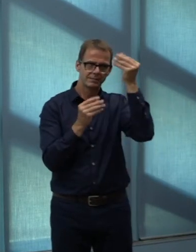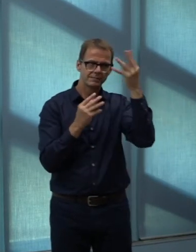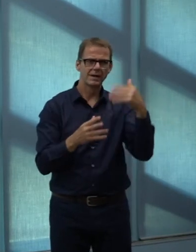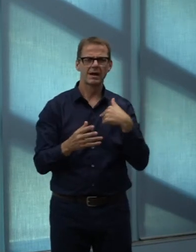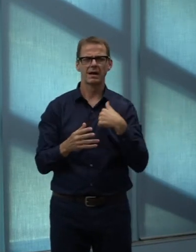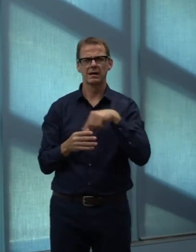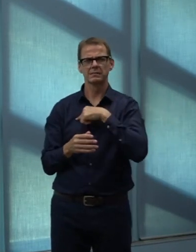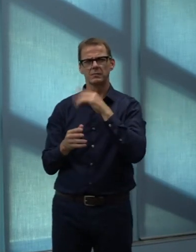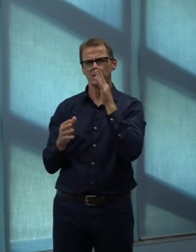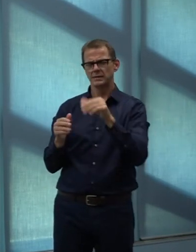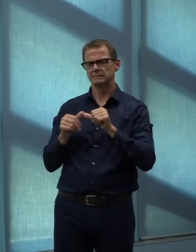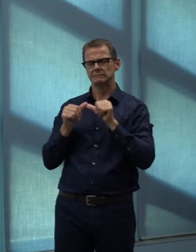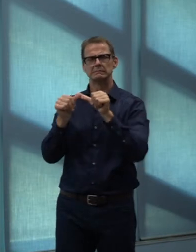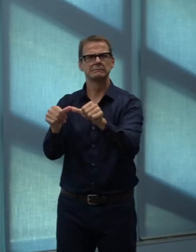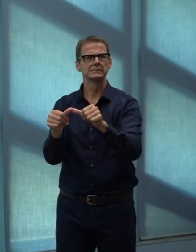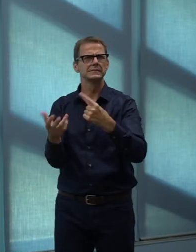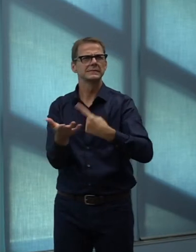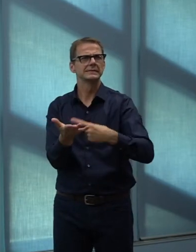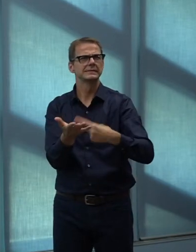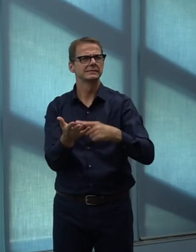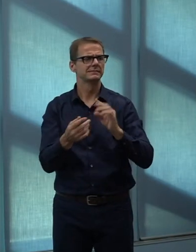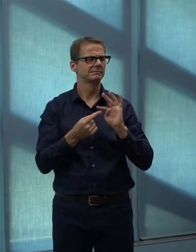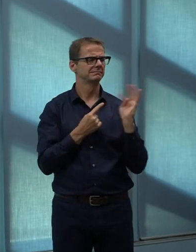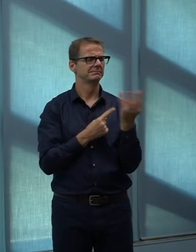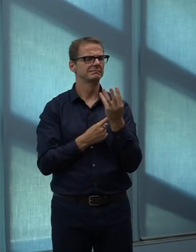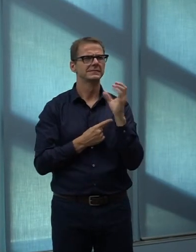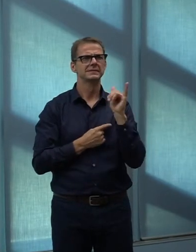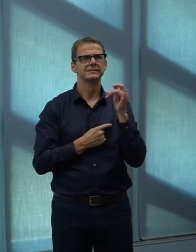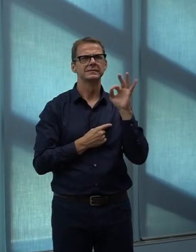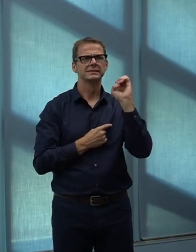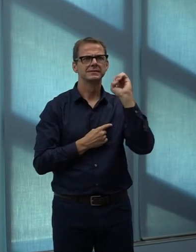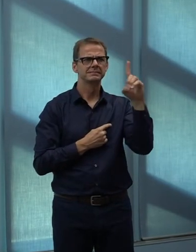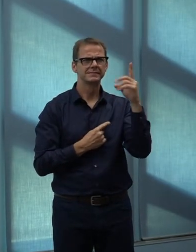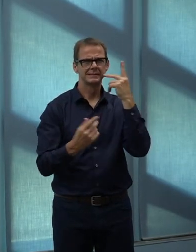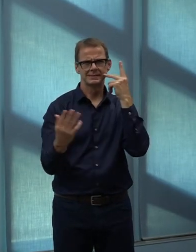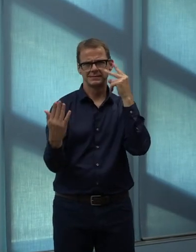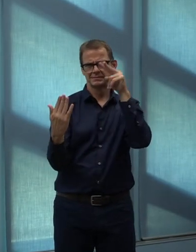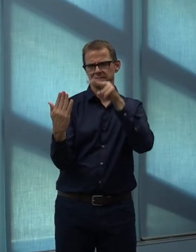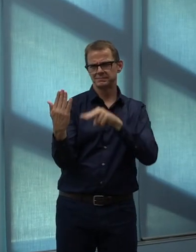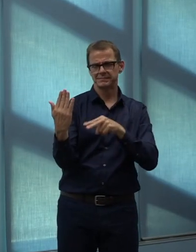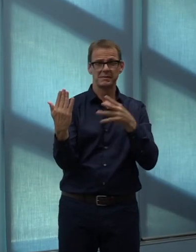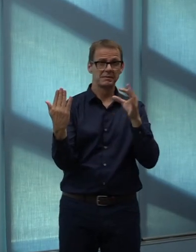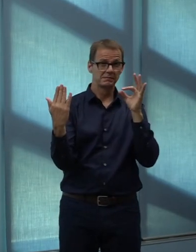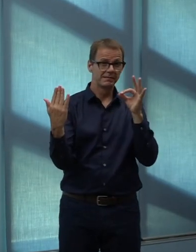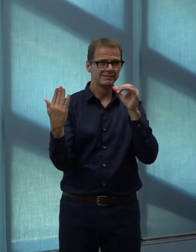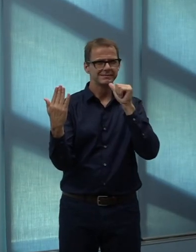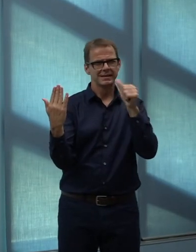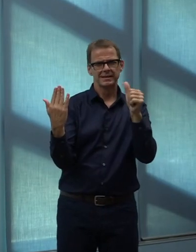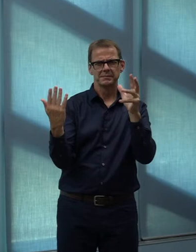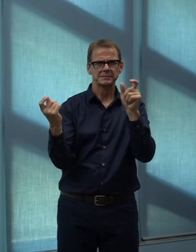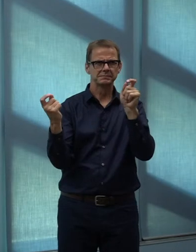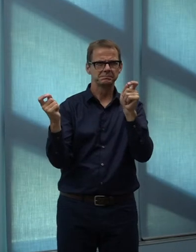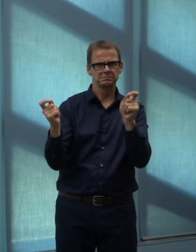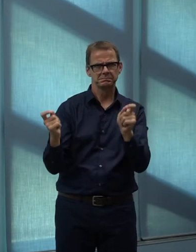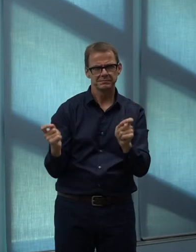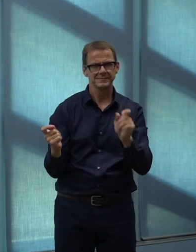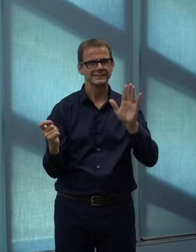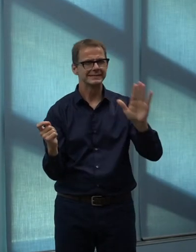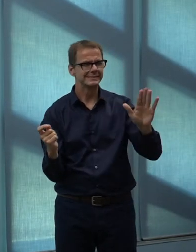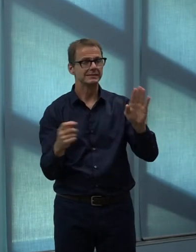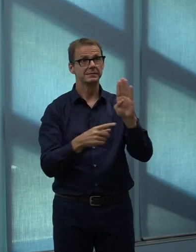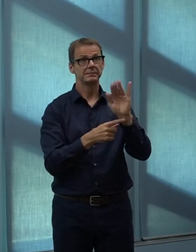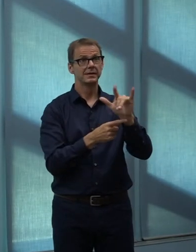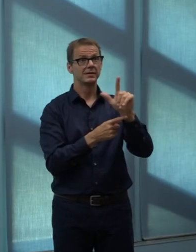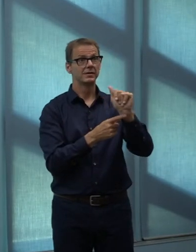heard from different members of the council are being drafted right now based on the public feedback and likely based on